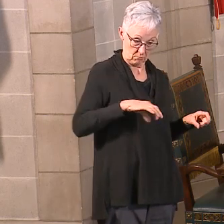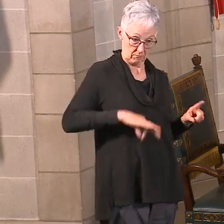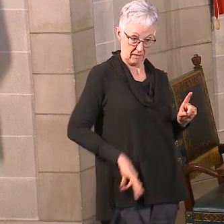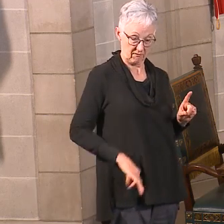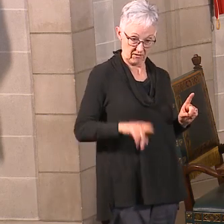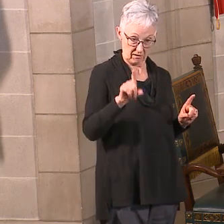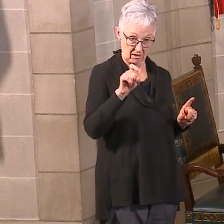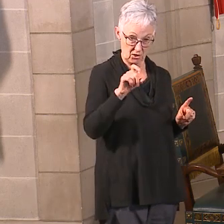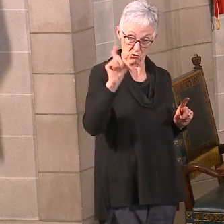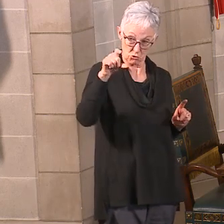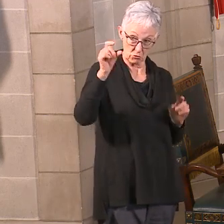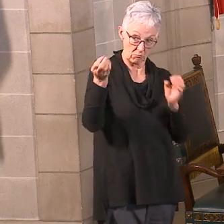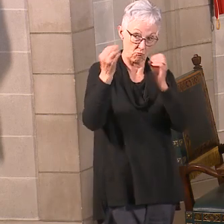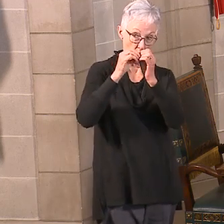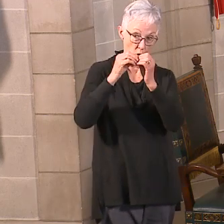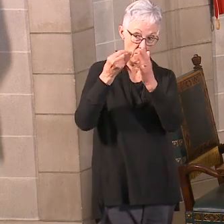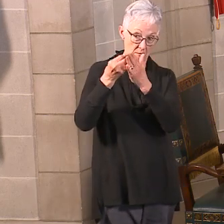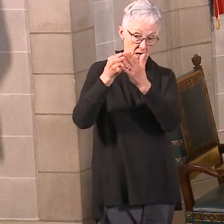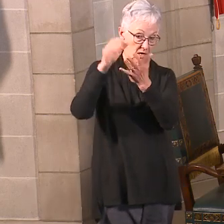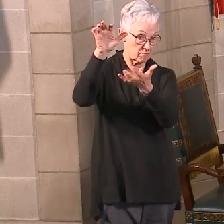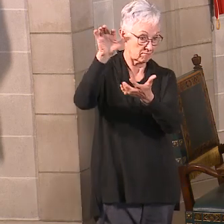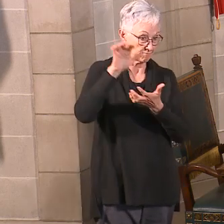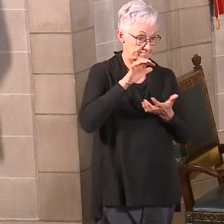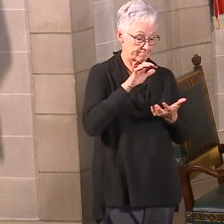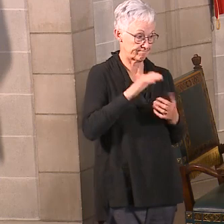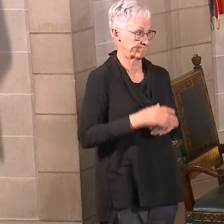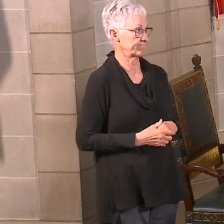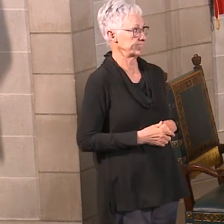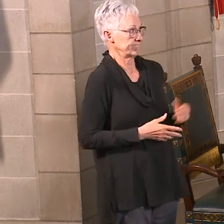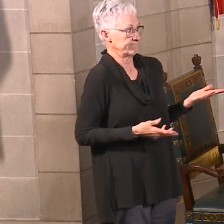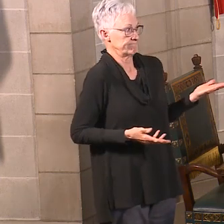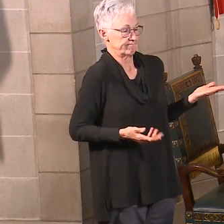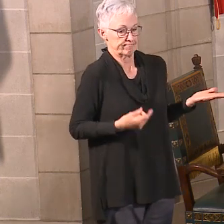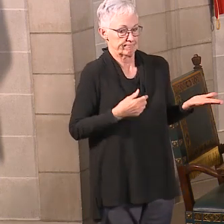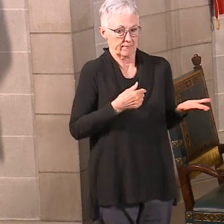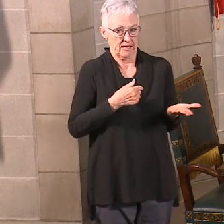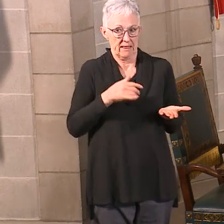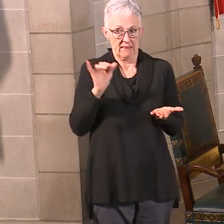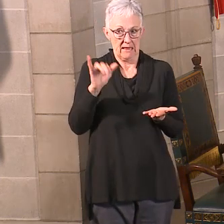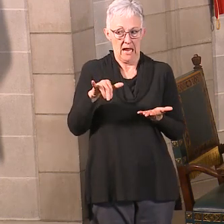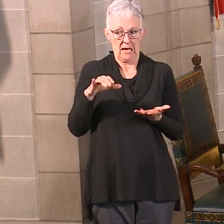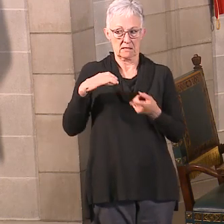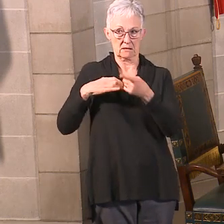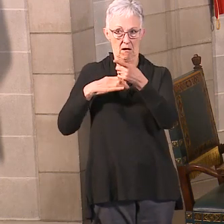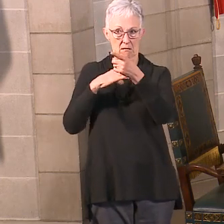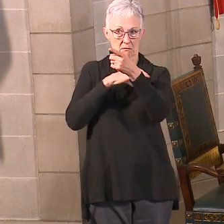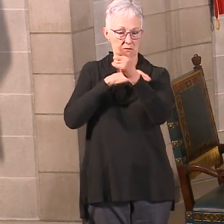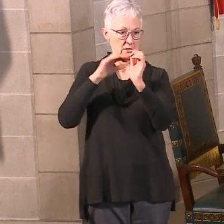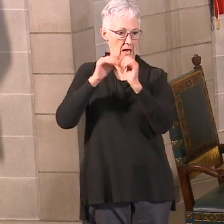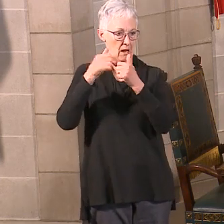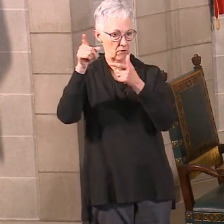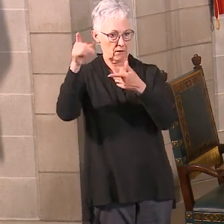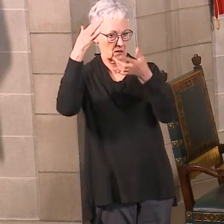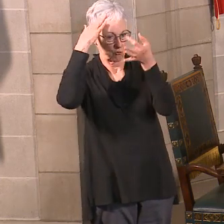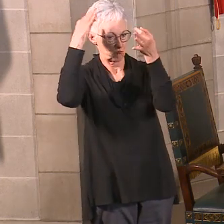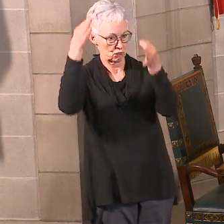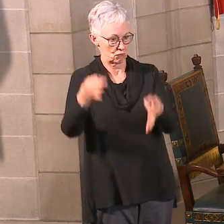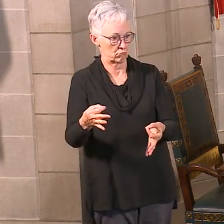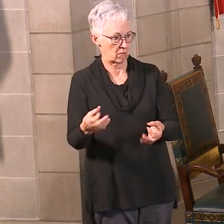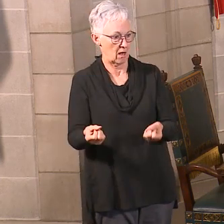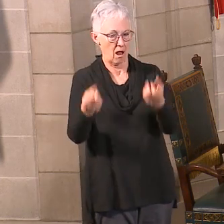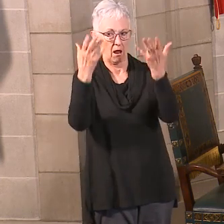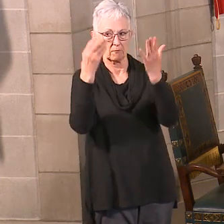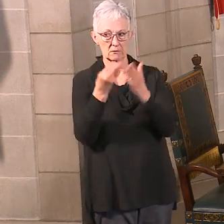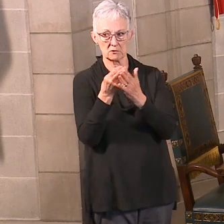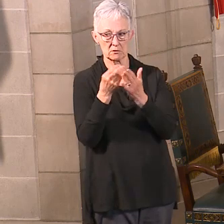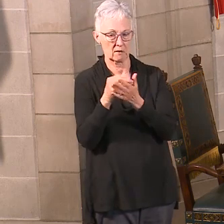And with regard to that, I would actually defer to Congress on that. I have not followed up with how they did the determination of how much money to put in that in the first place,